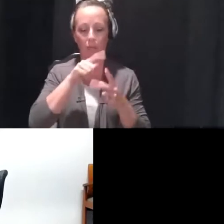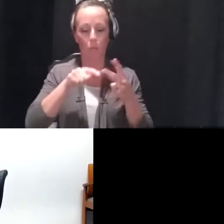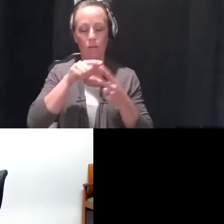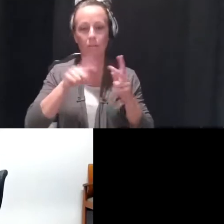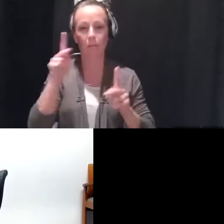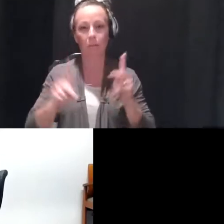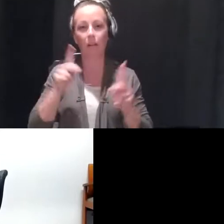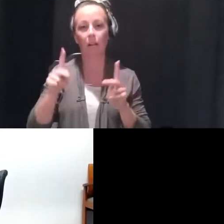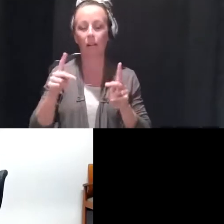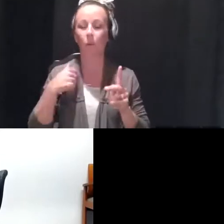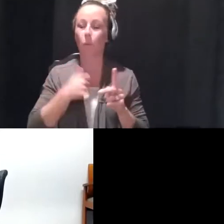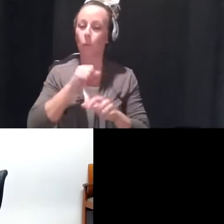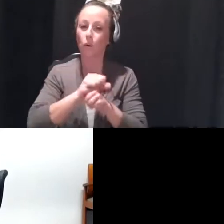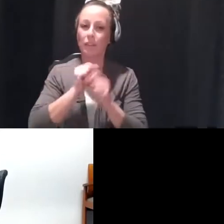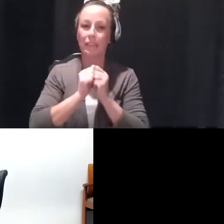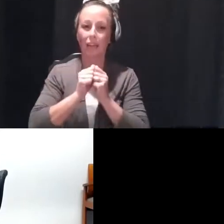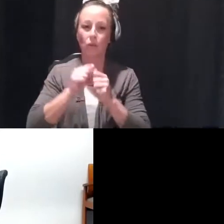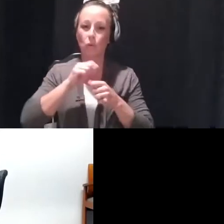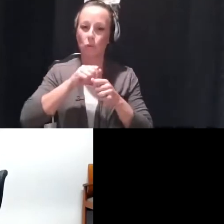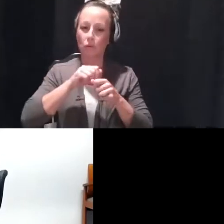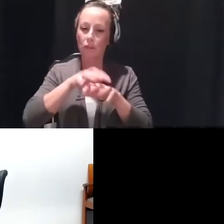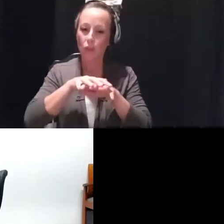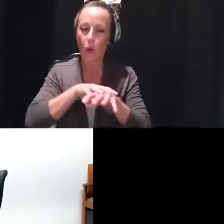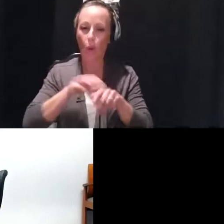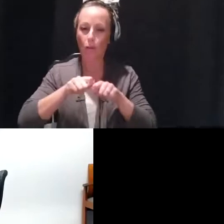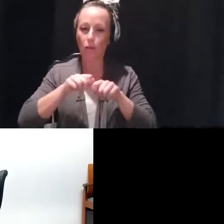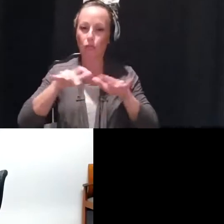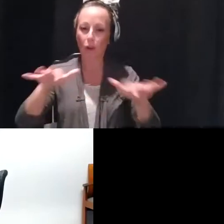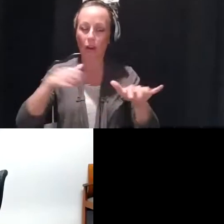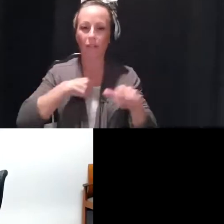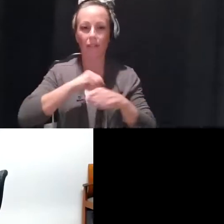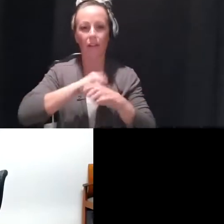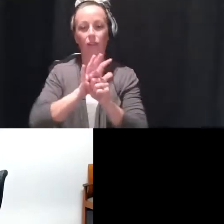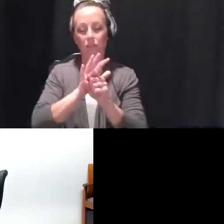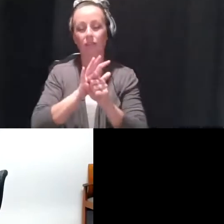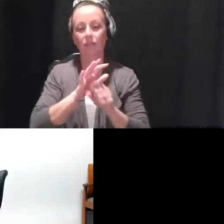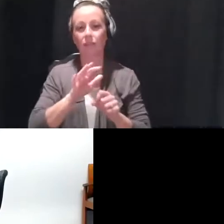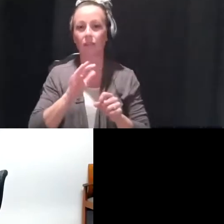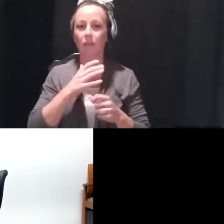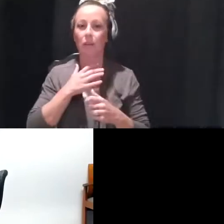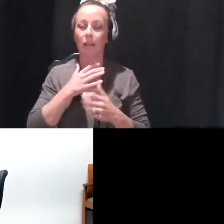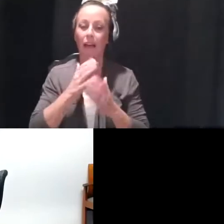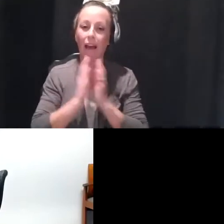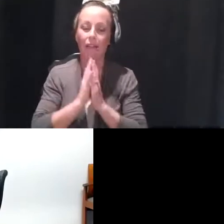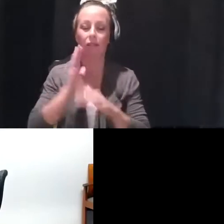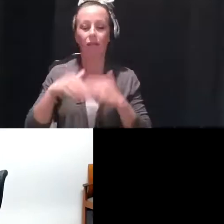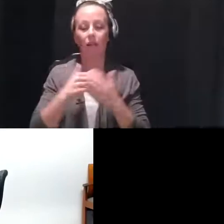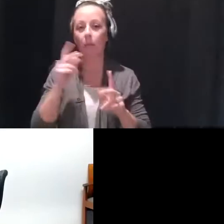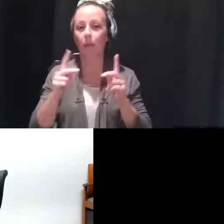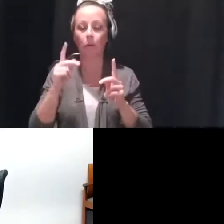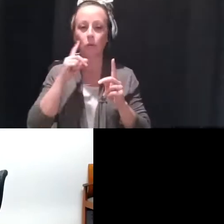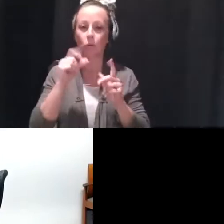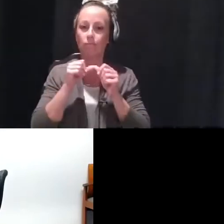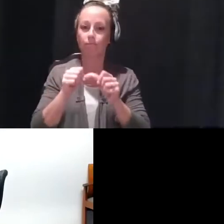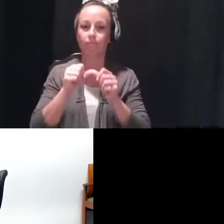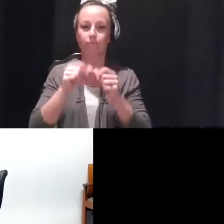together to slow the spread of this virus and to protect the health of all in our community. We ask all residents to play their part by wearing